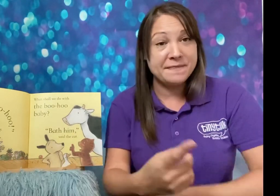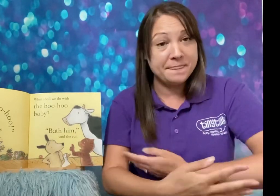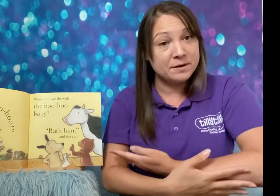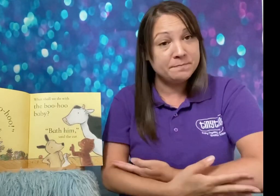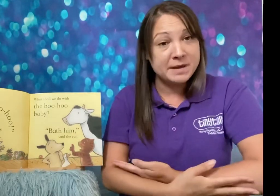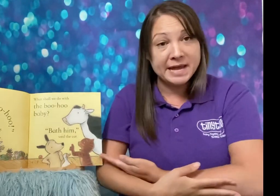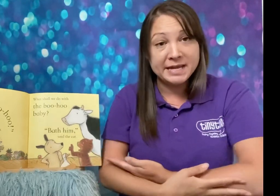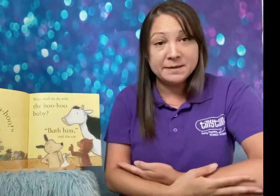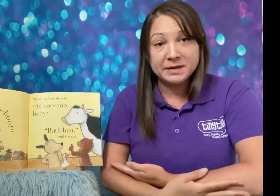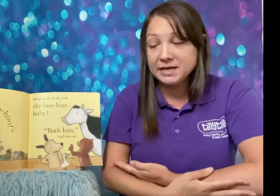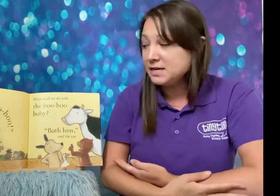the baby.